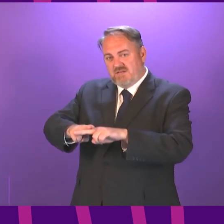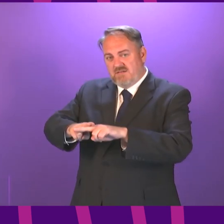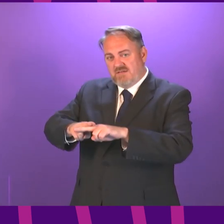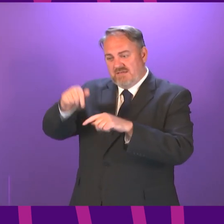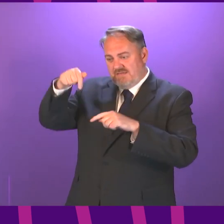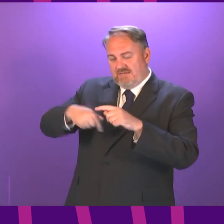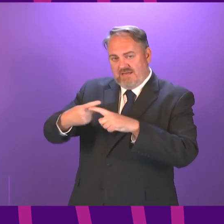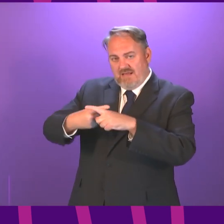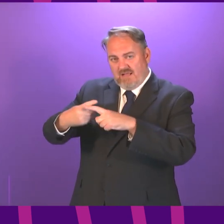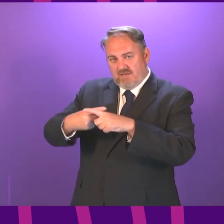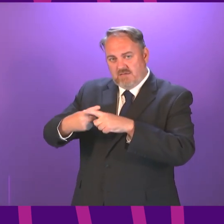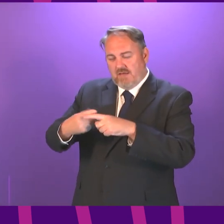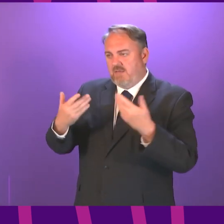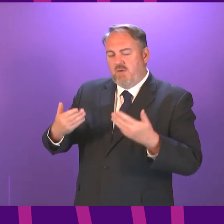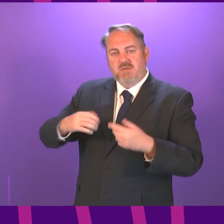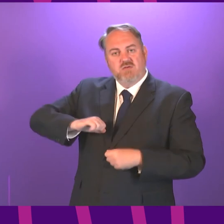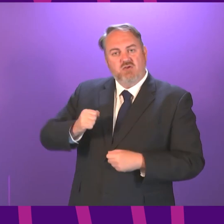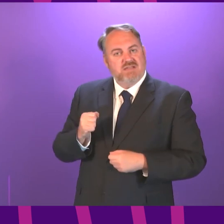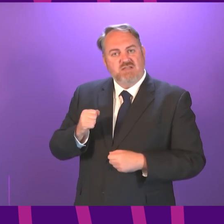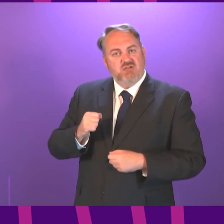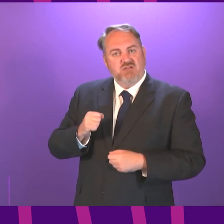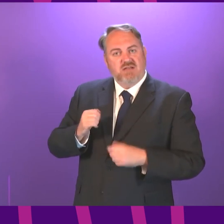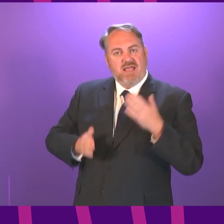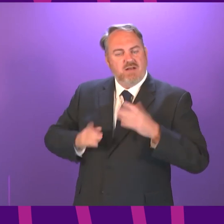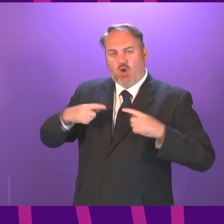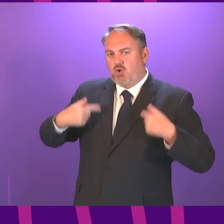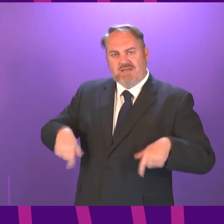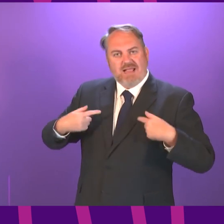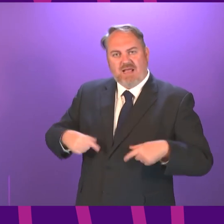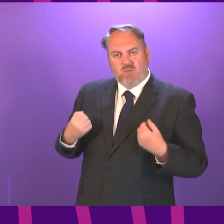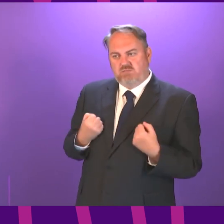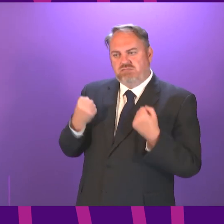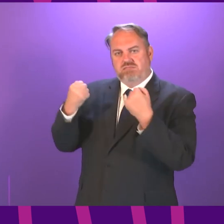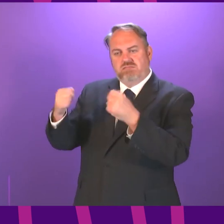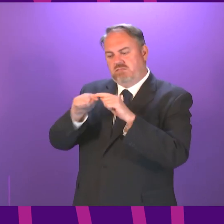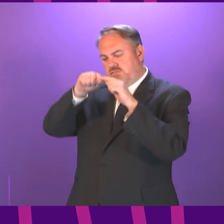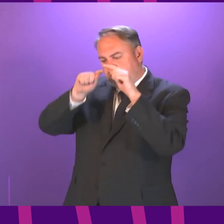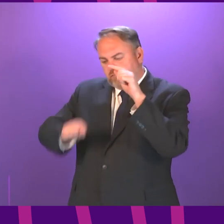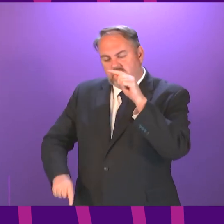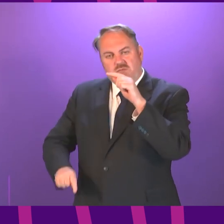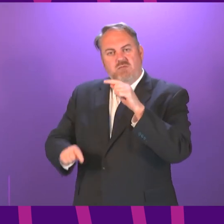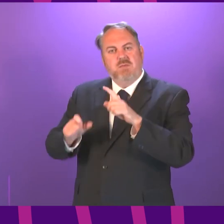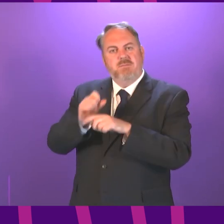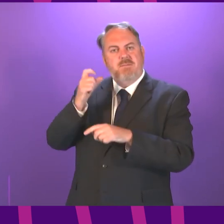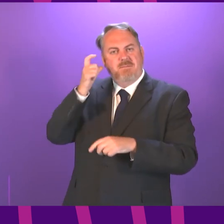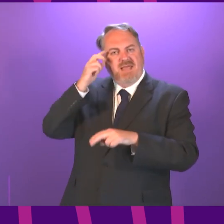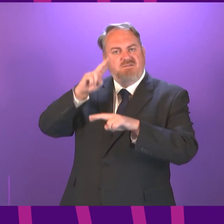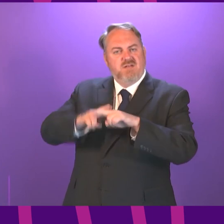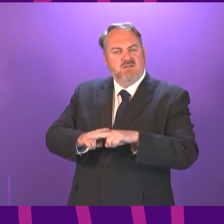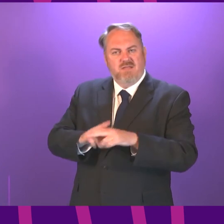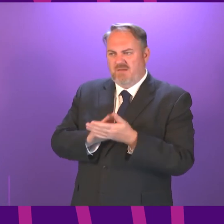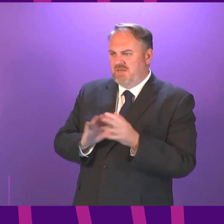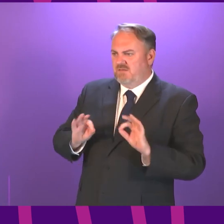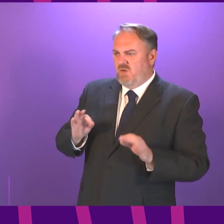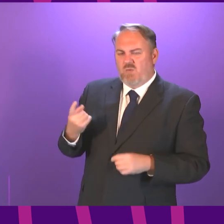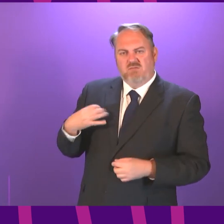Scottish legislation it is illegal for Scottish athletes to travel to Bedford which means that there will be no Scottish representation at those championships